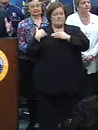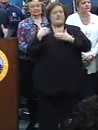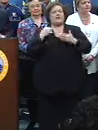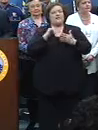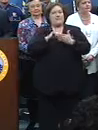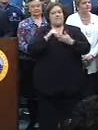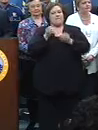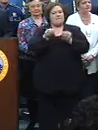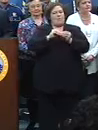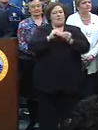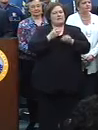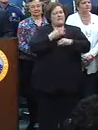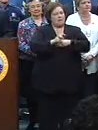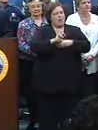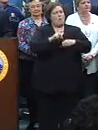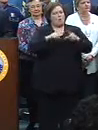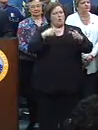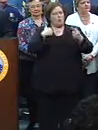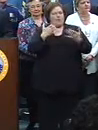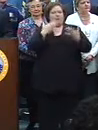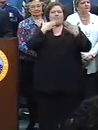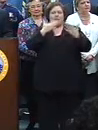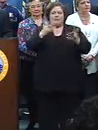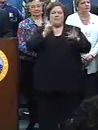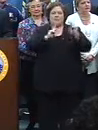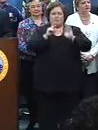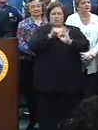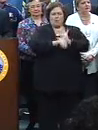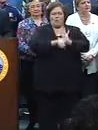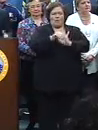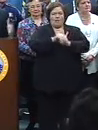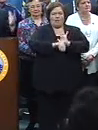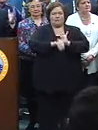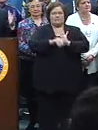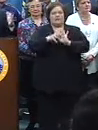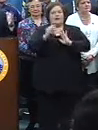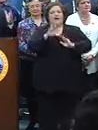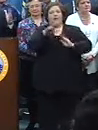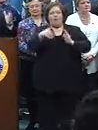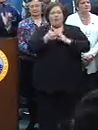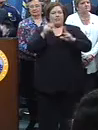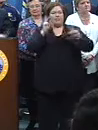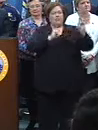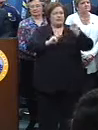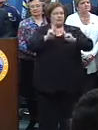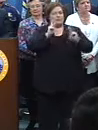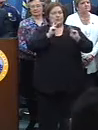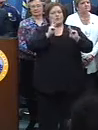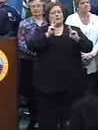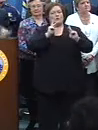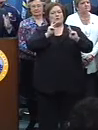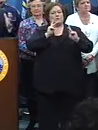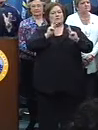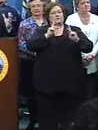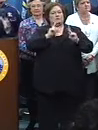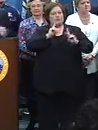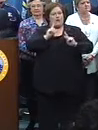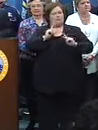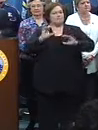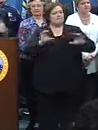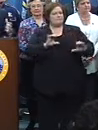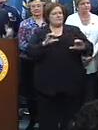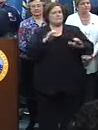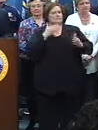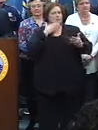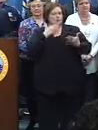And I just want to thank all of the people of New Orleans particularly and all of our guests for acting in a way that allowed Mardi Gras to